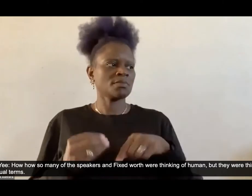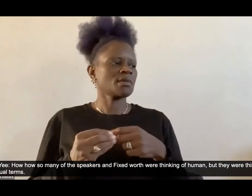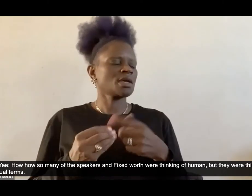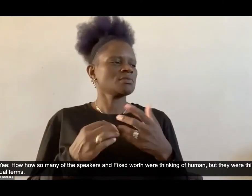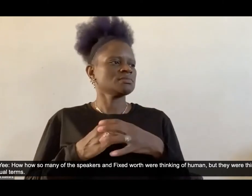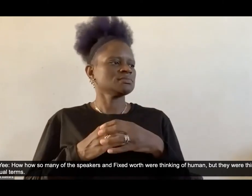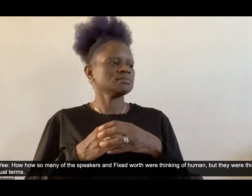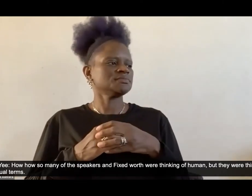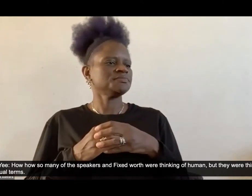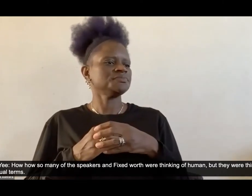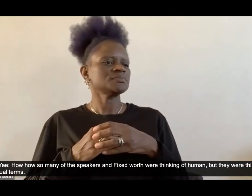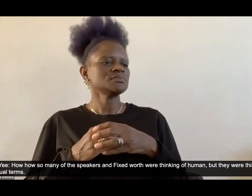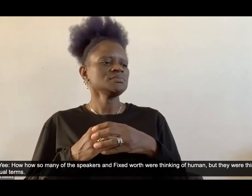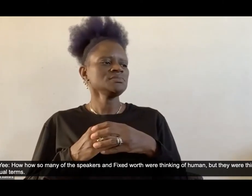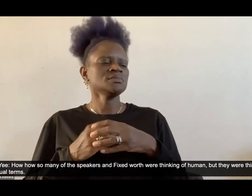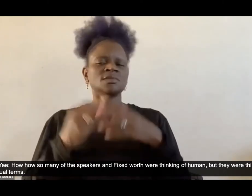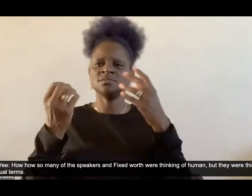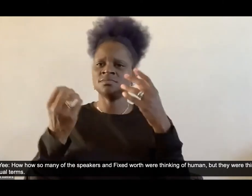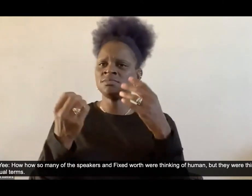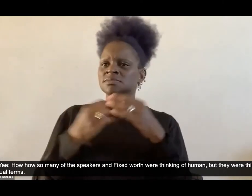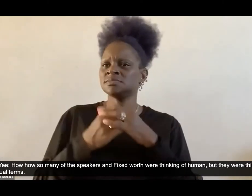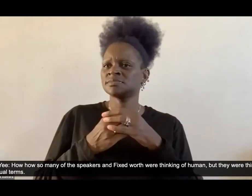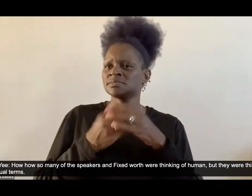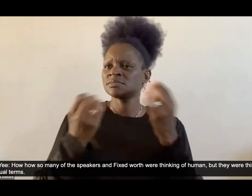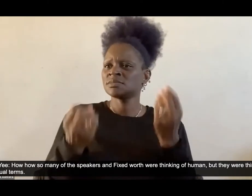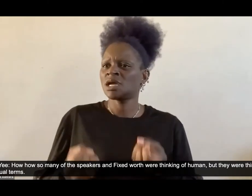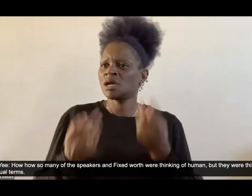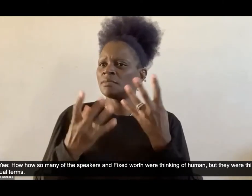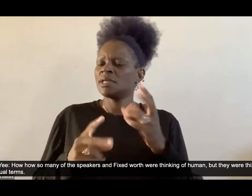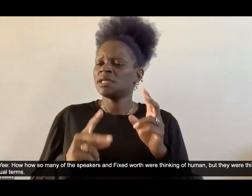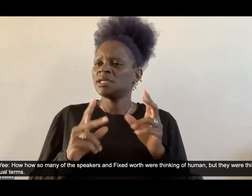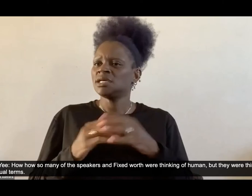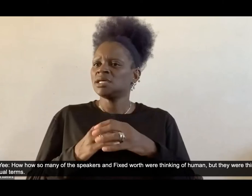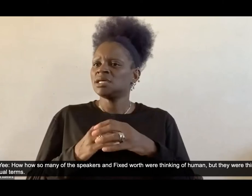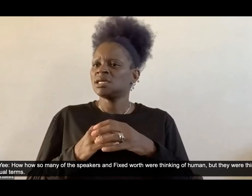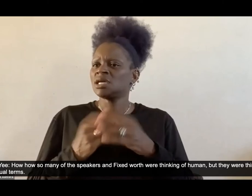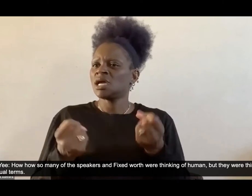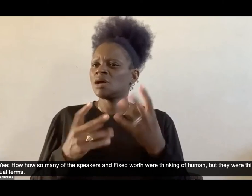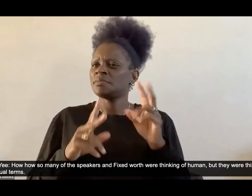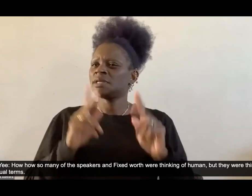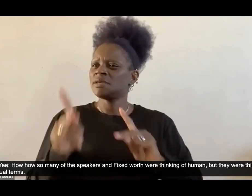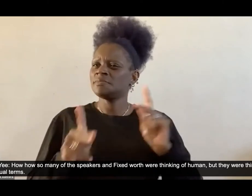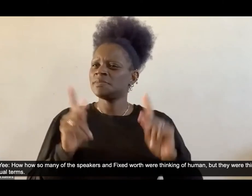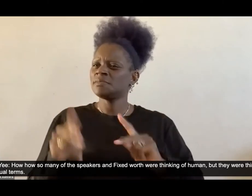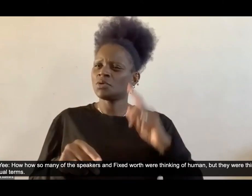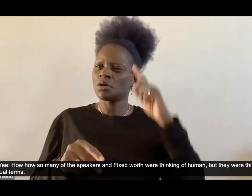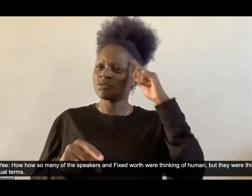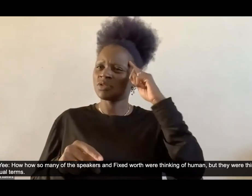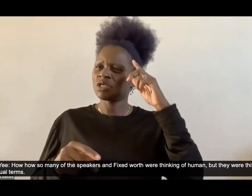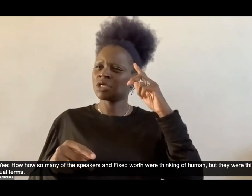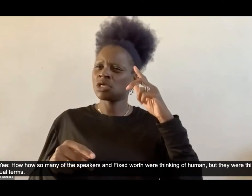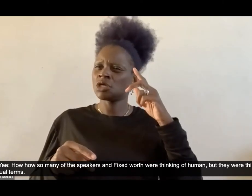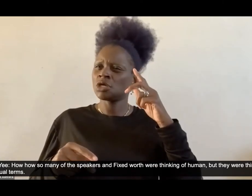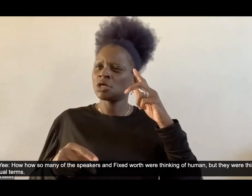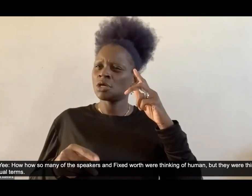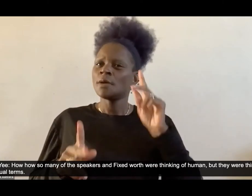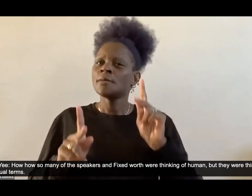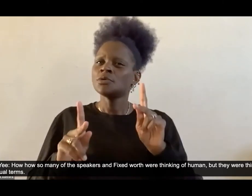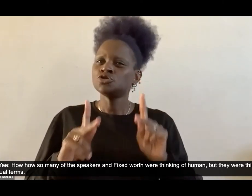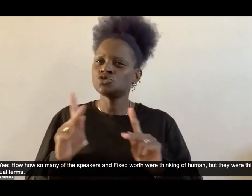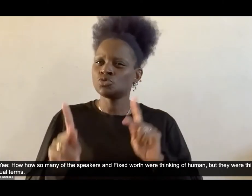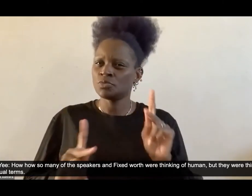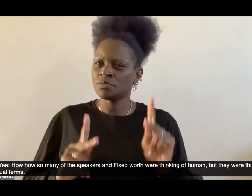so many of the speakers and fixed were were thinking of human but they were thinking of it in very individual terms